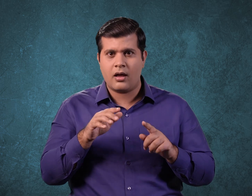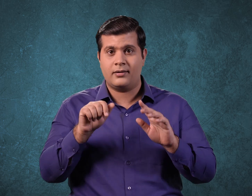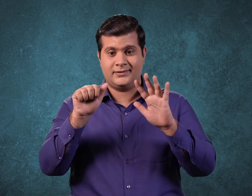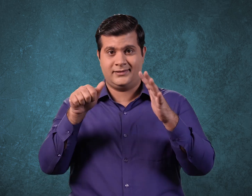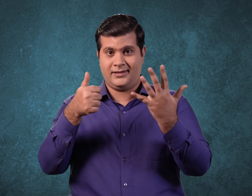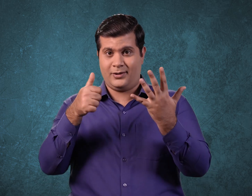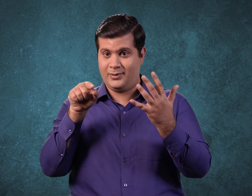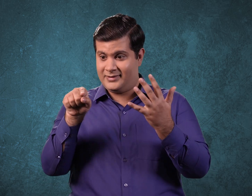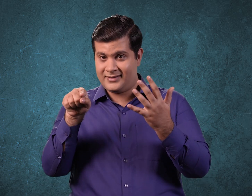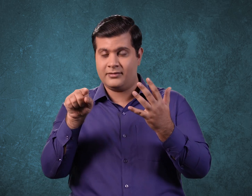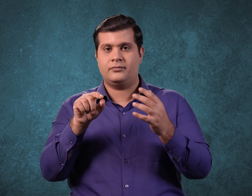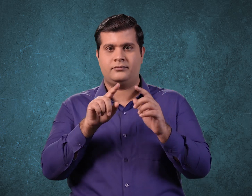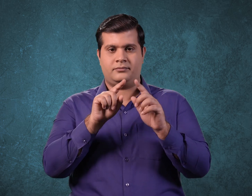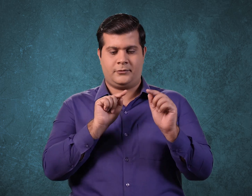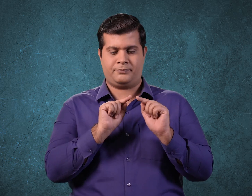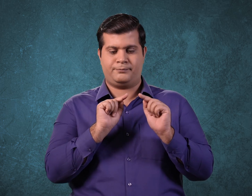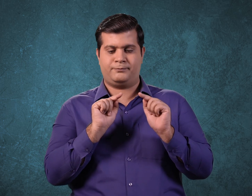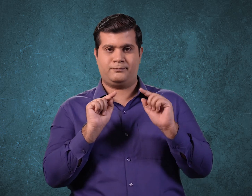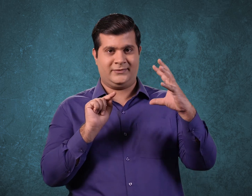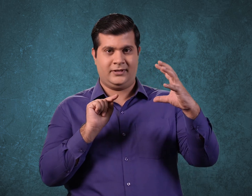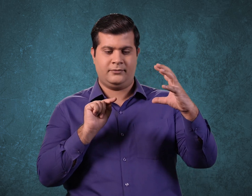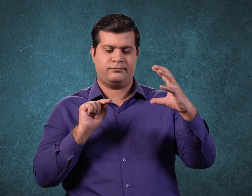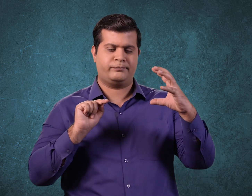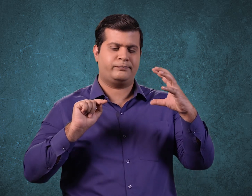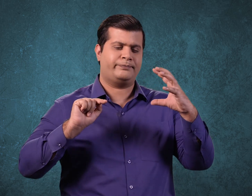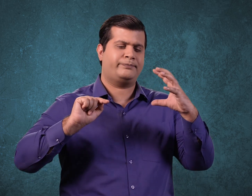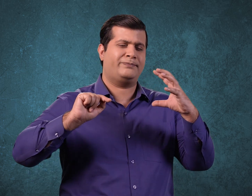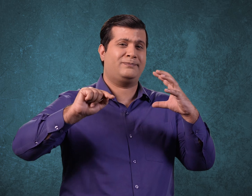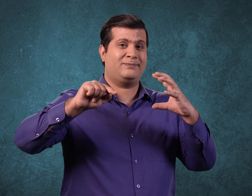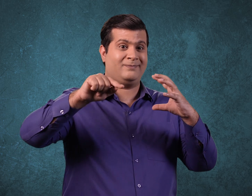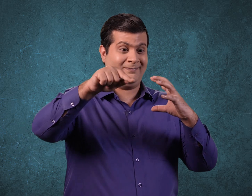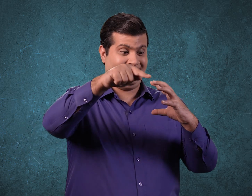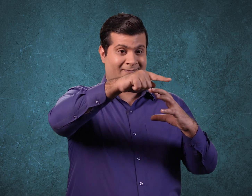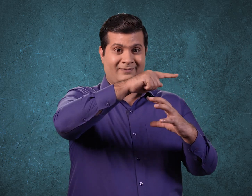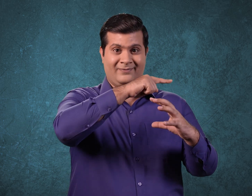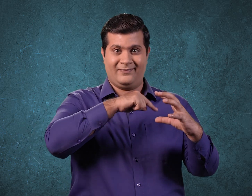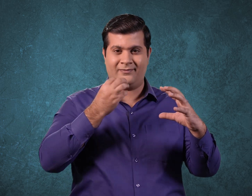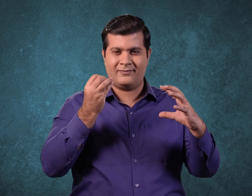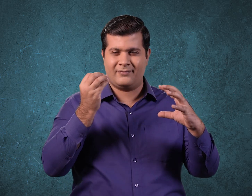So it basically takes 365 days and 6 hours to complete 1 rotation around the Sun.